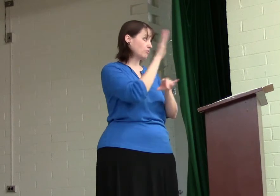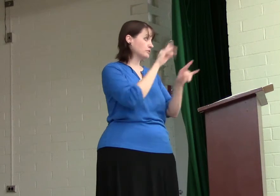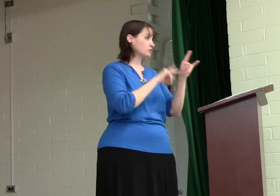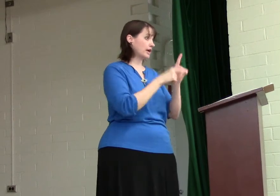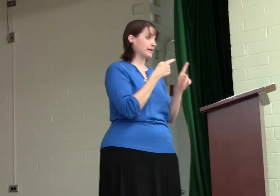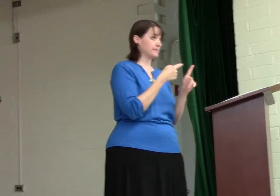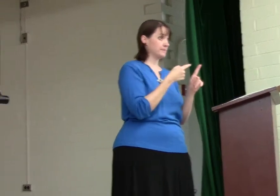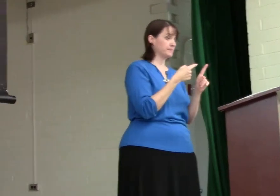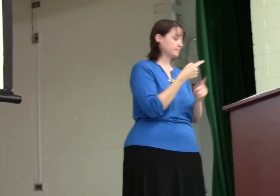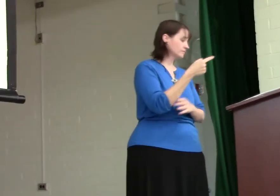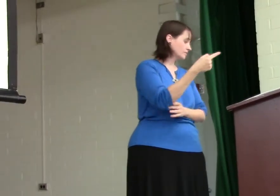will betray him.